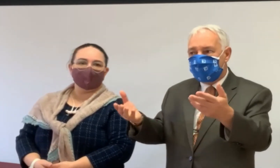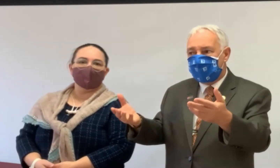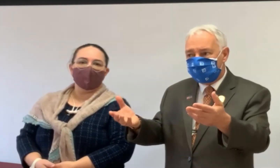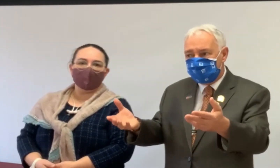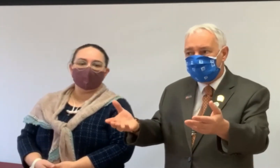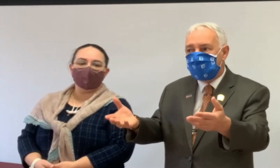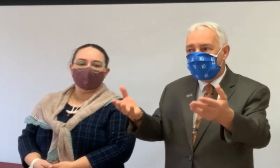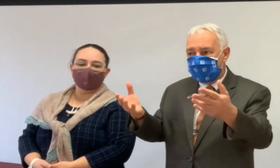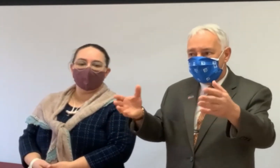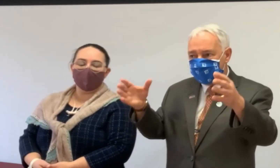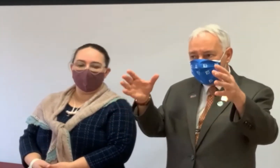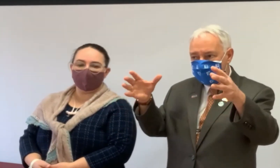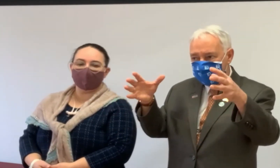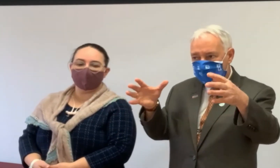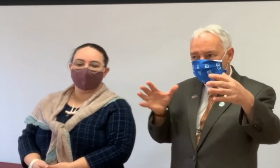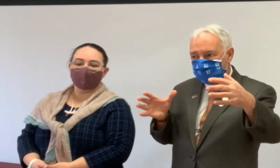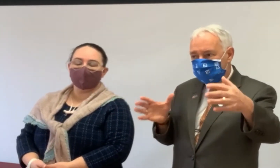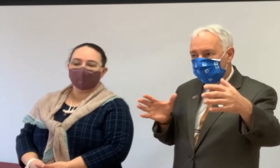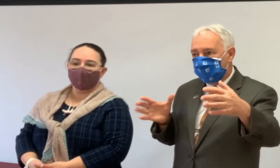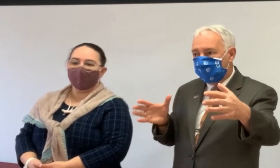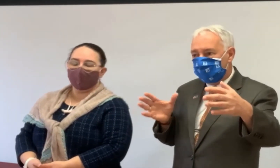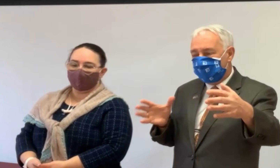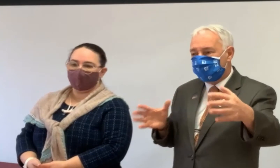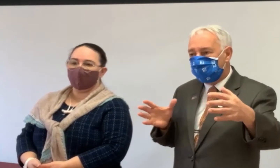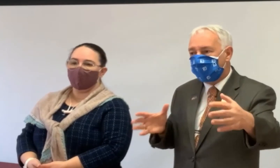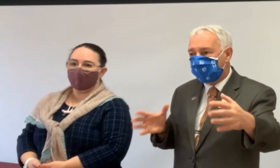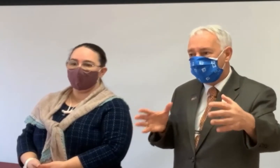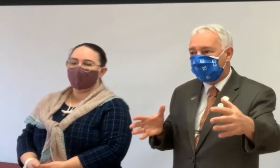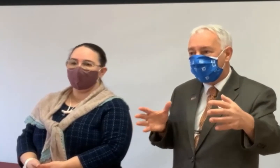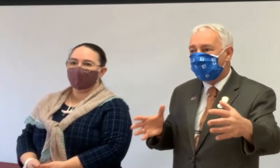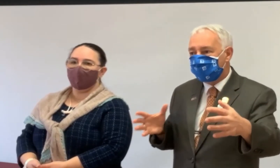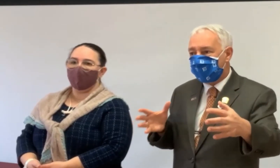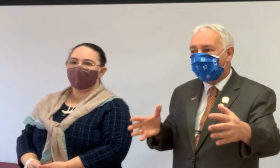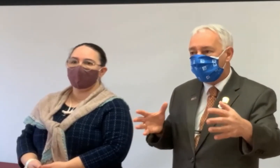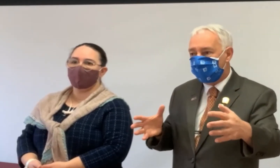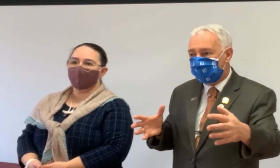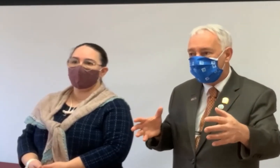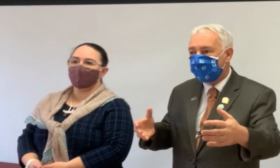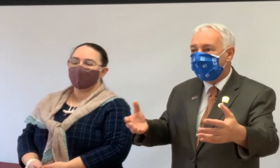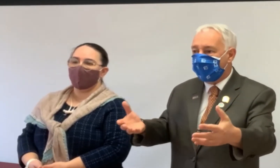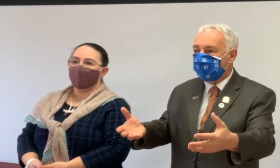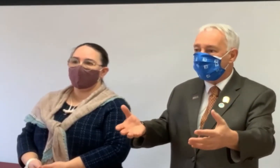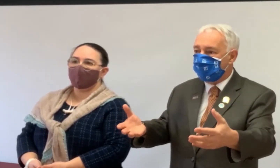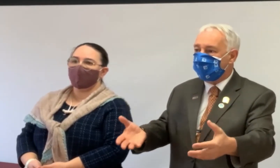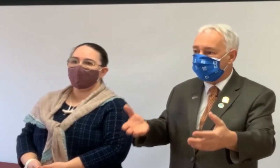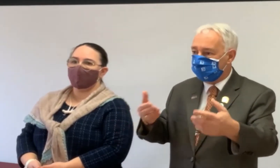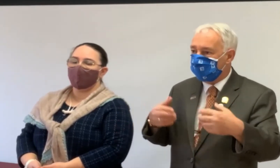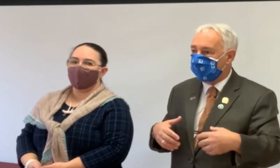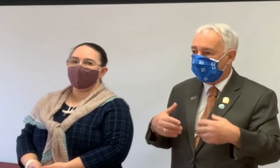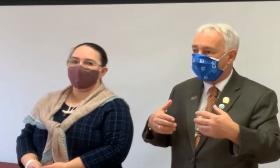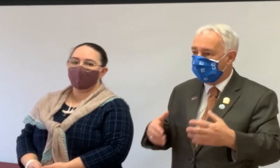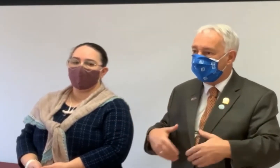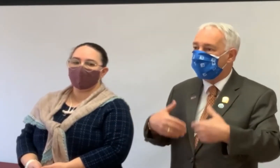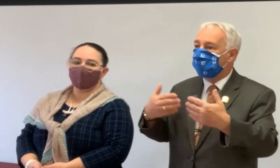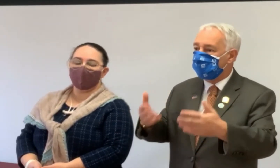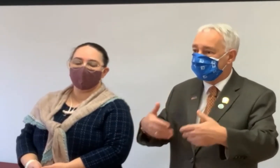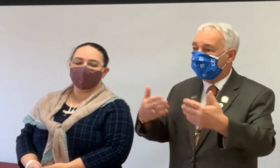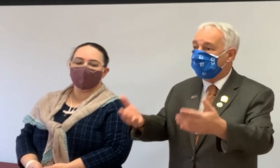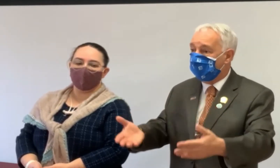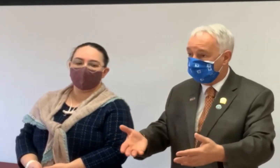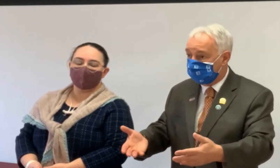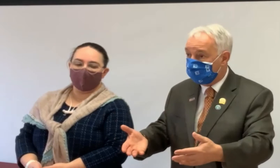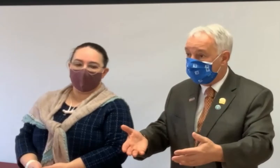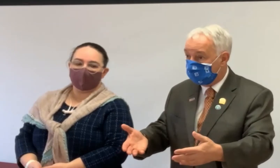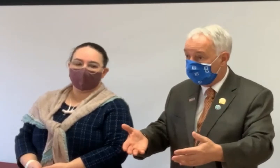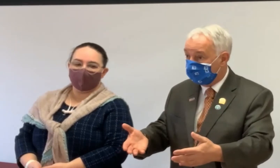You can get the money. They that's, you know, that's tied up in your home, the equity, and you can get some of that equity and you can